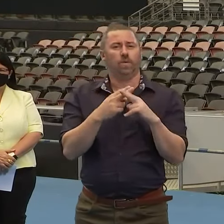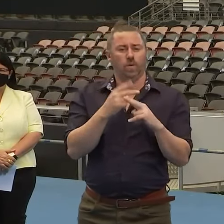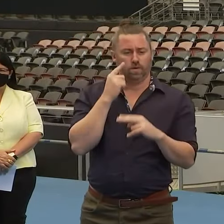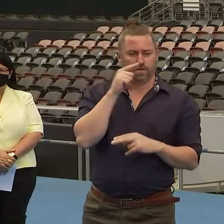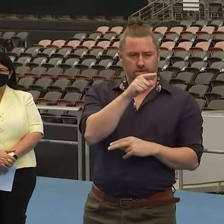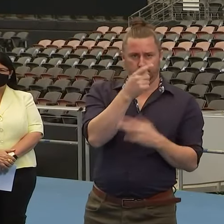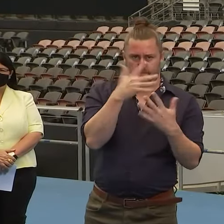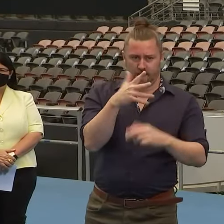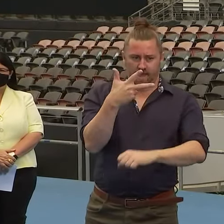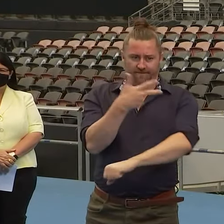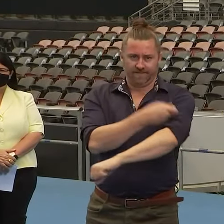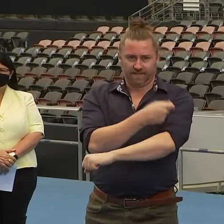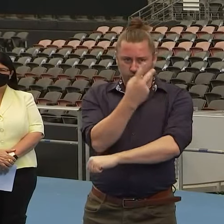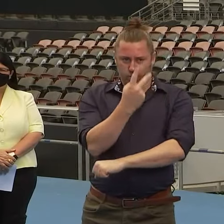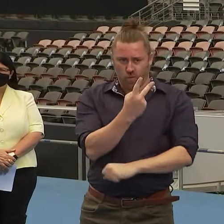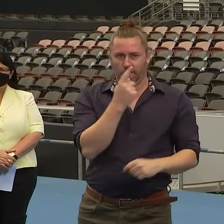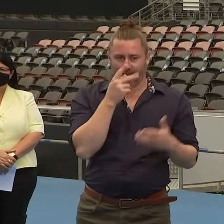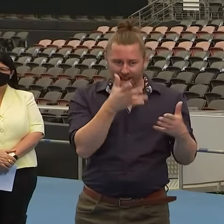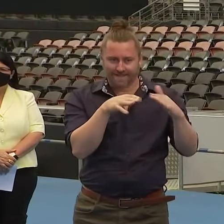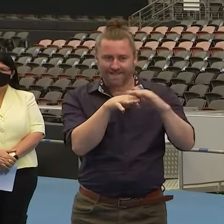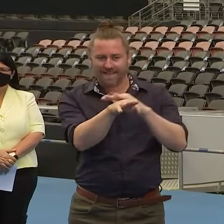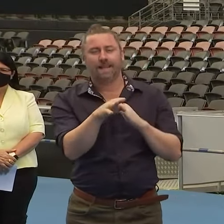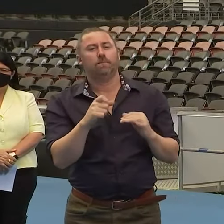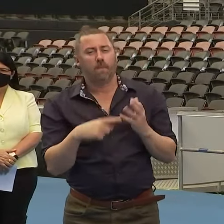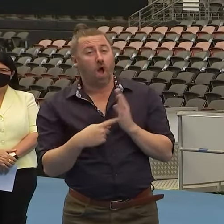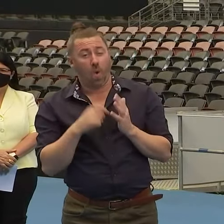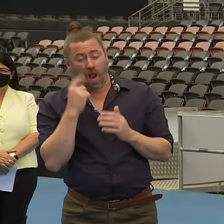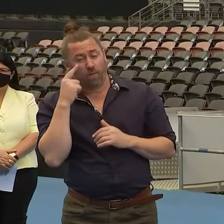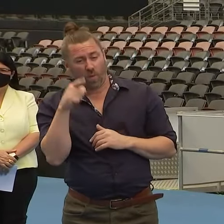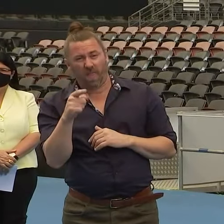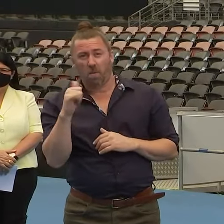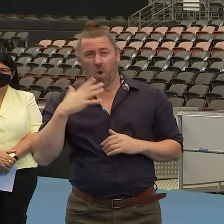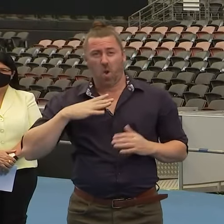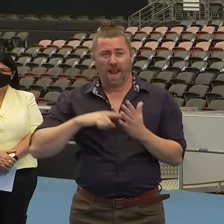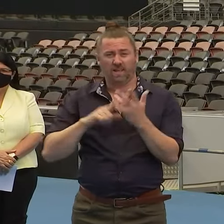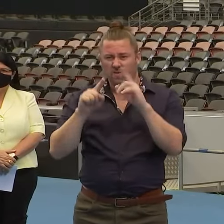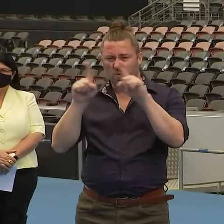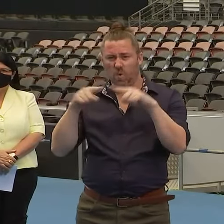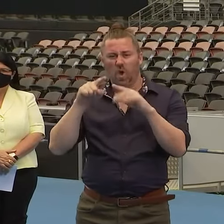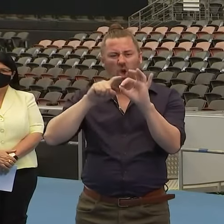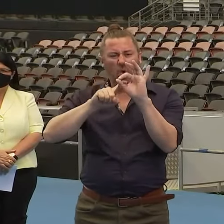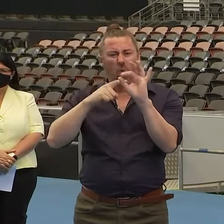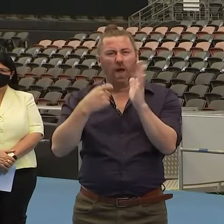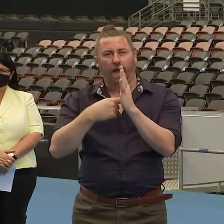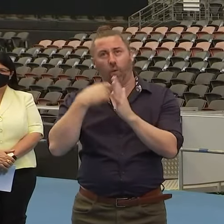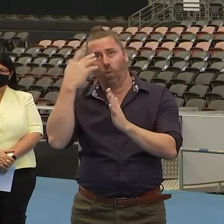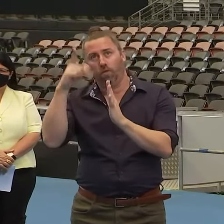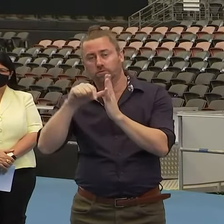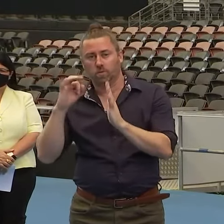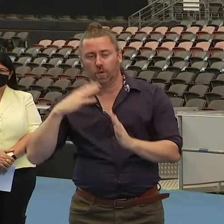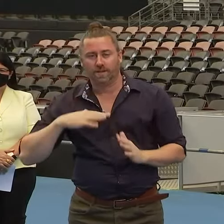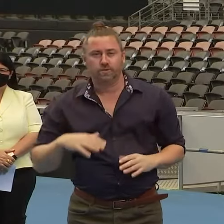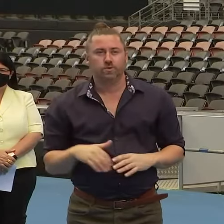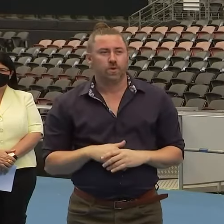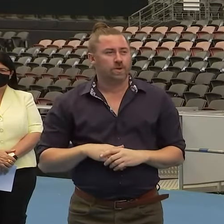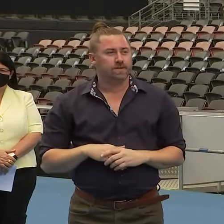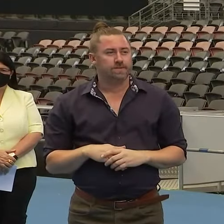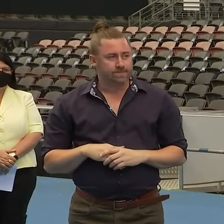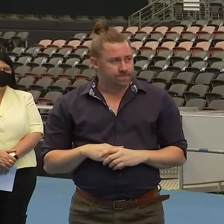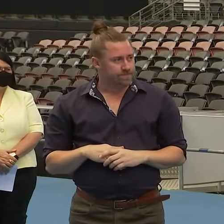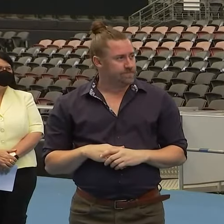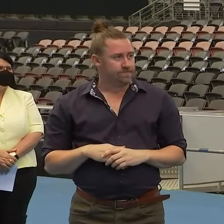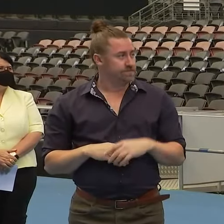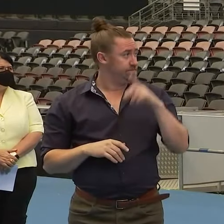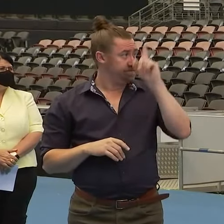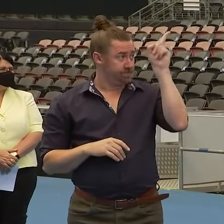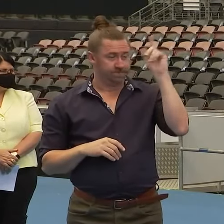vaccination passports. But we'll look at that very closely once we've passed the peak, which, as you know, is very close indeed. Yeah.